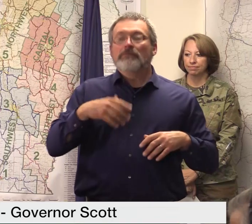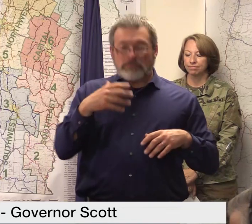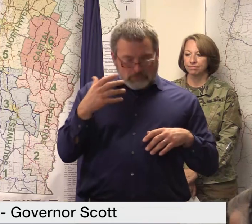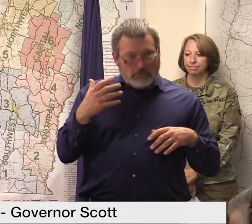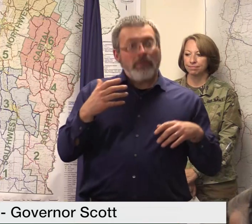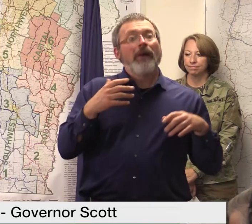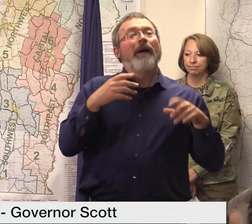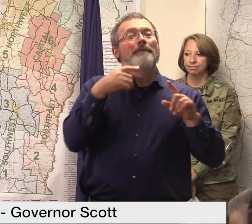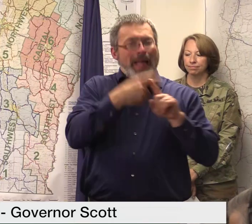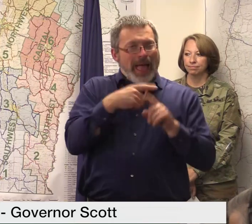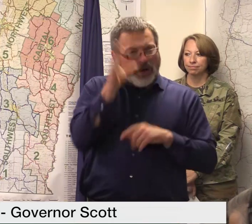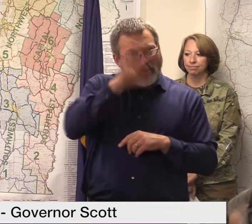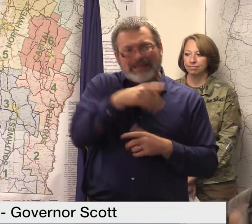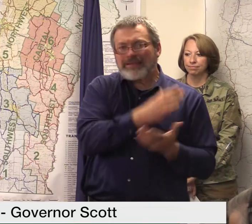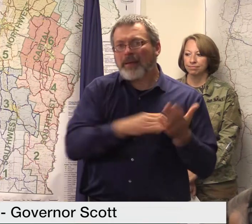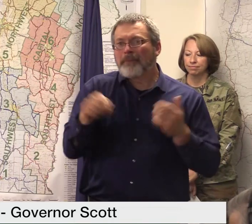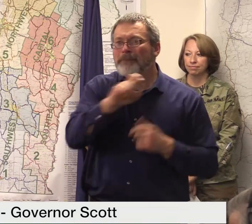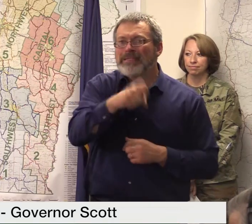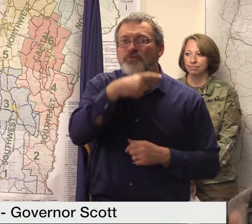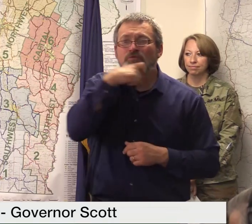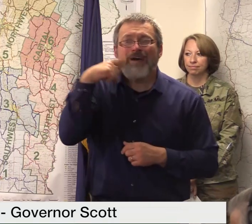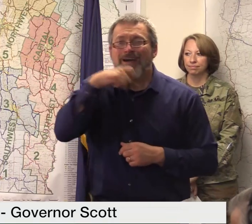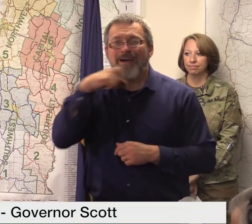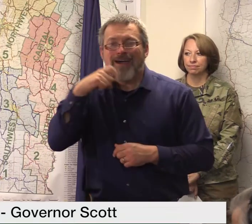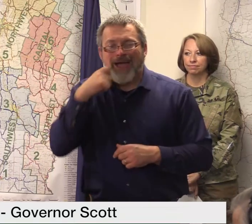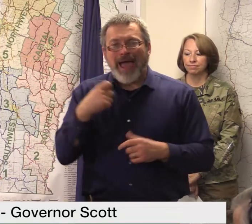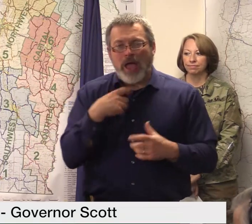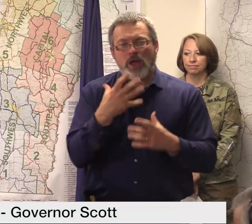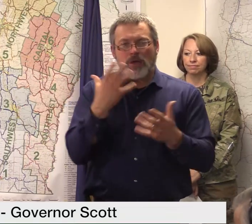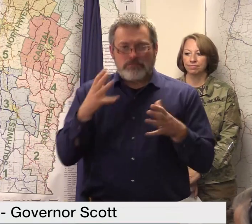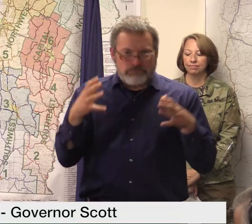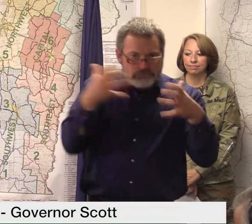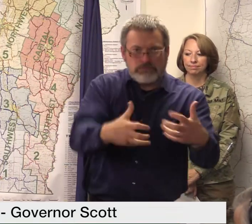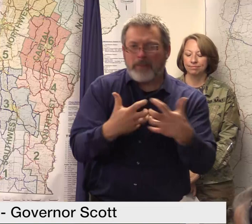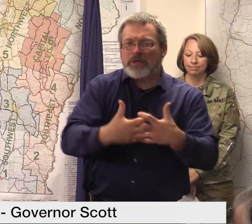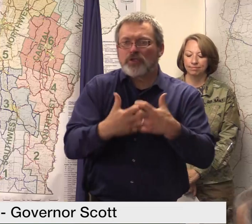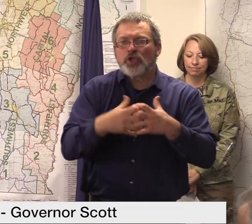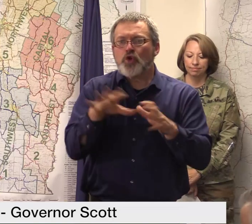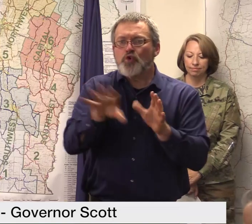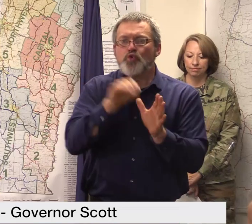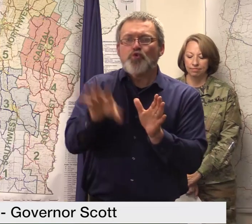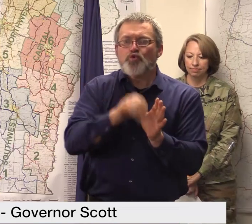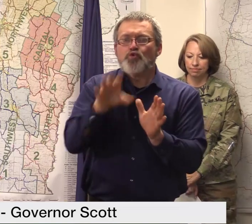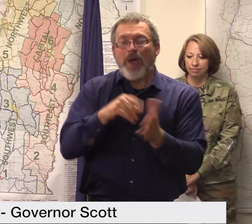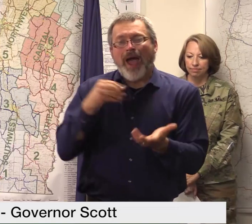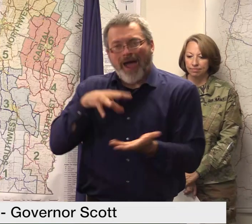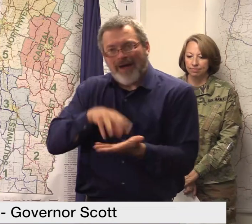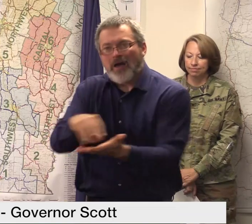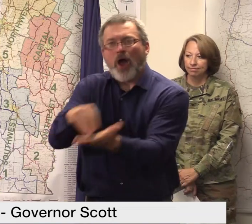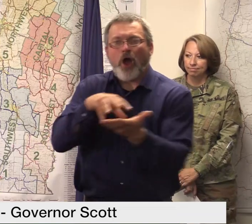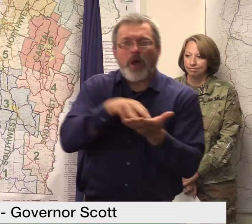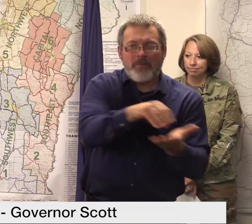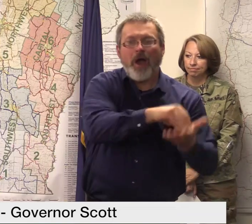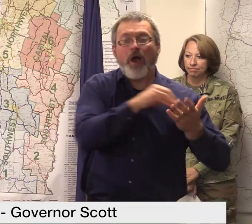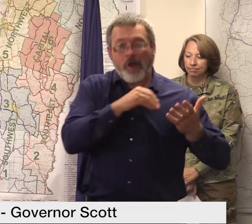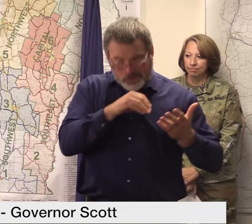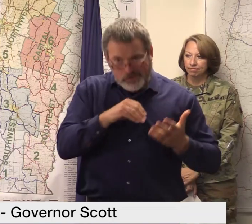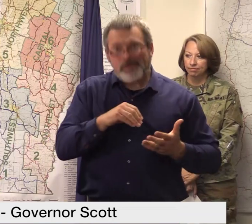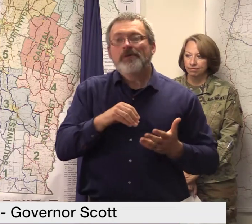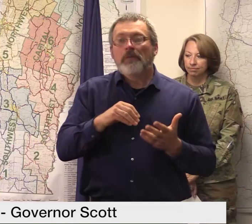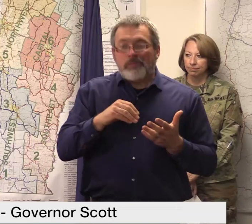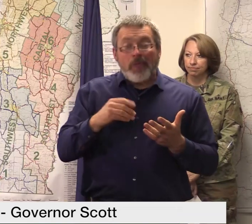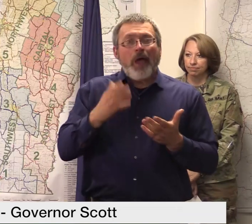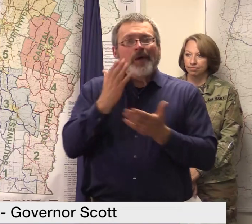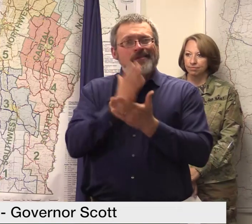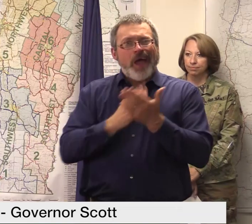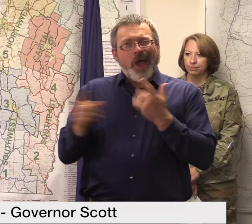providing PPE to municipalities and relief organizations coordinating dam engineers